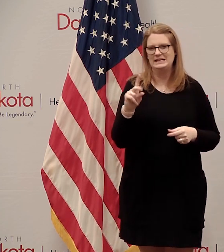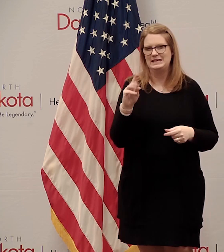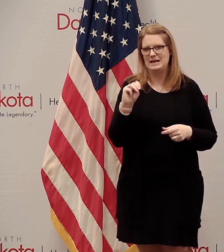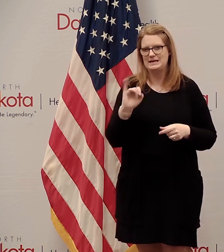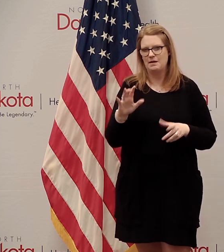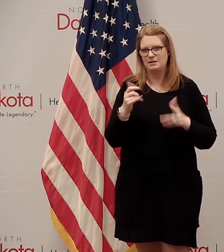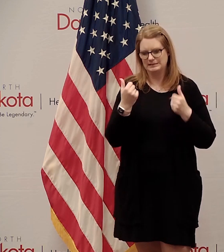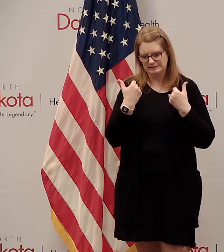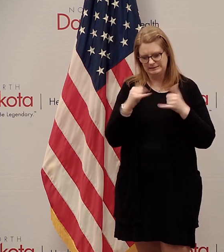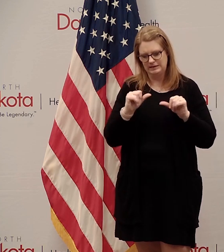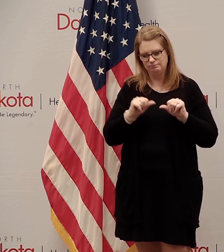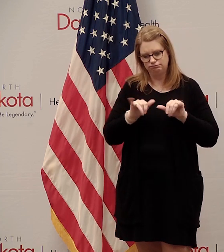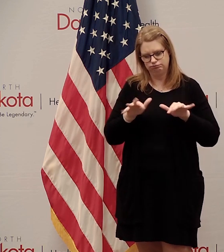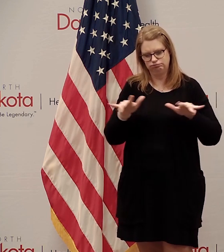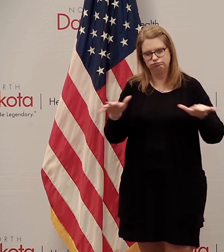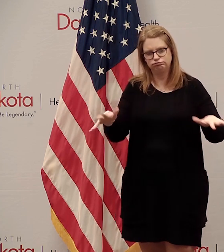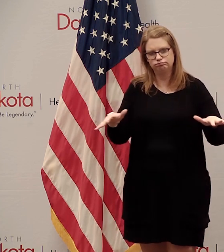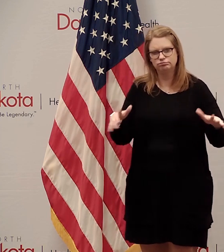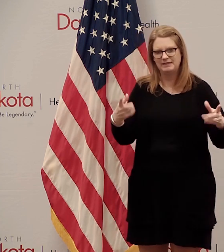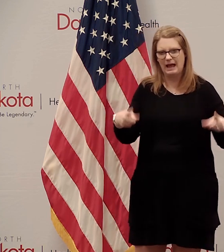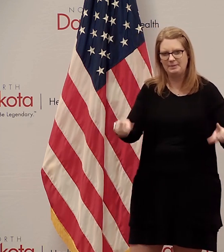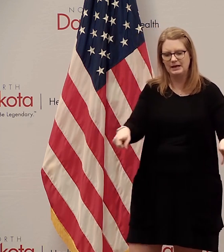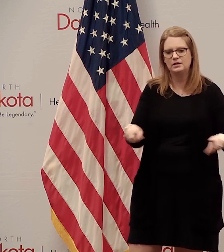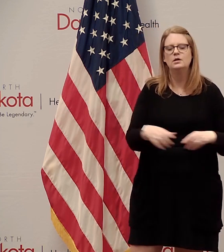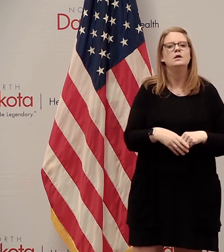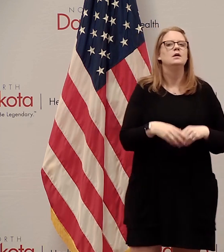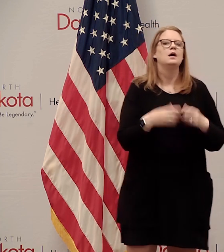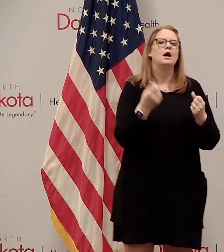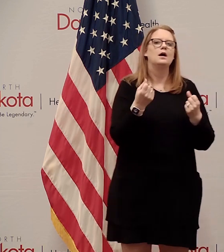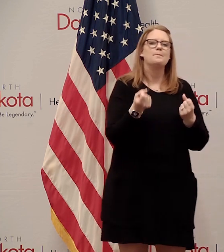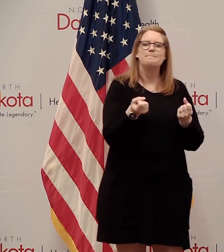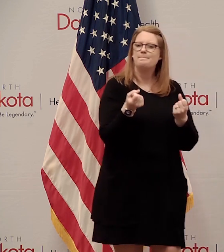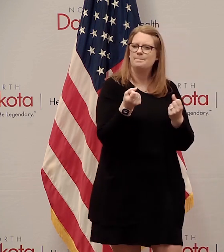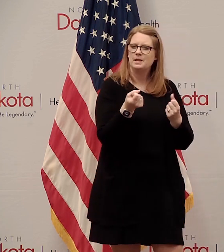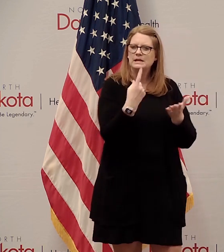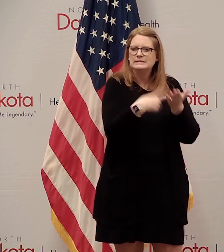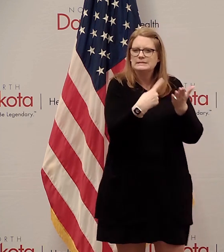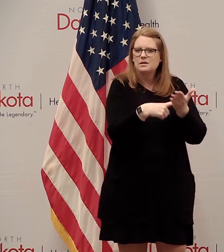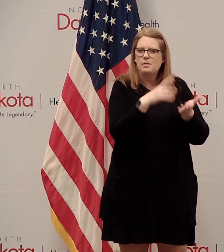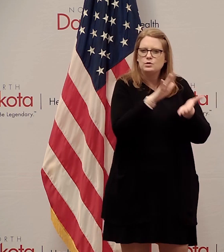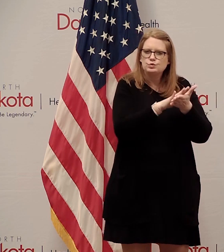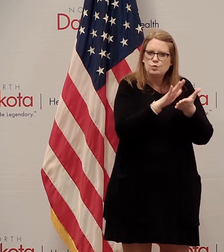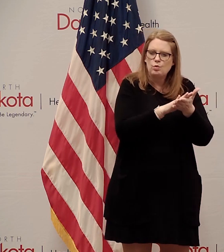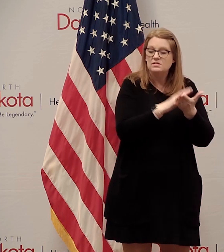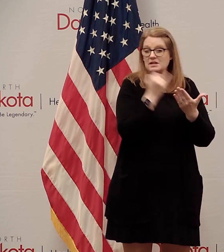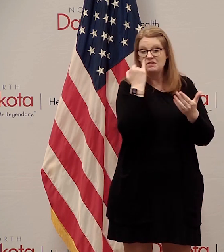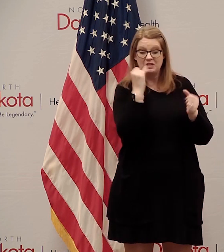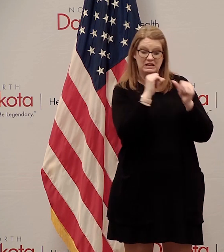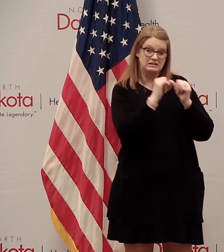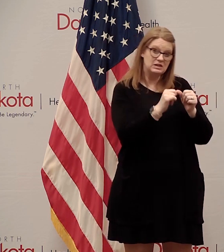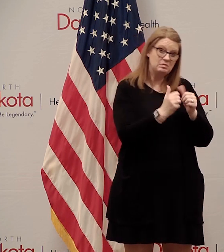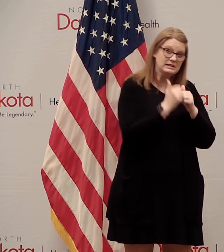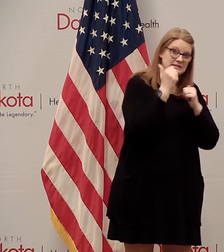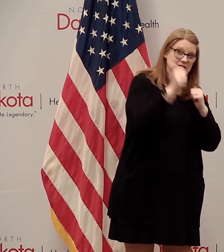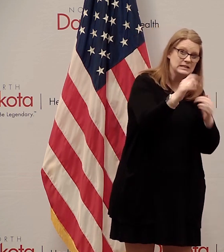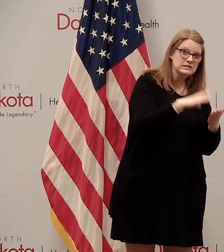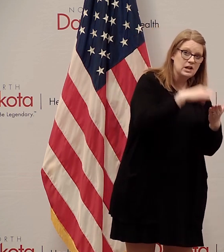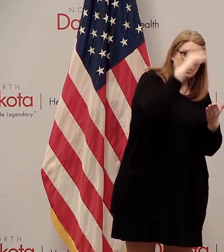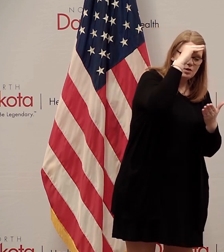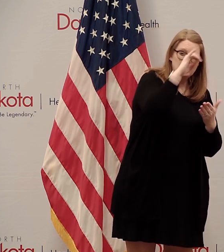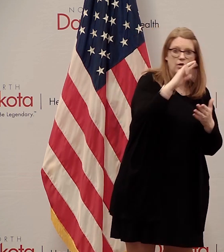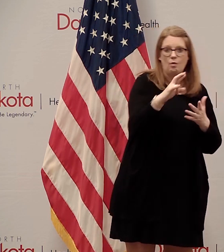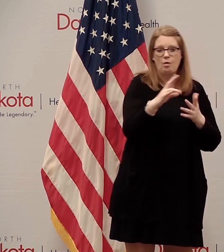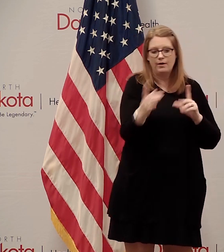unfold we've also had a lot of questions about schools and whether schools will continue with distance learning or return to in-person classroom